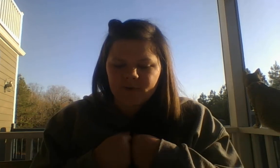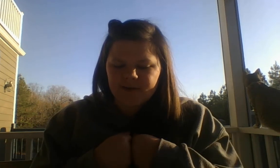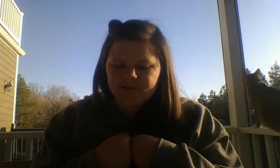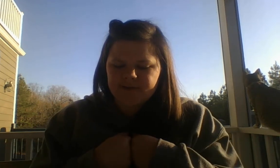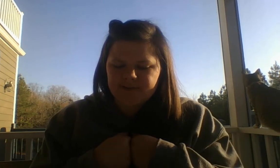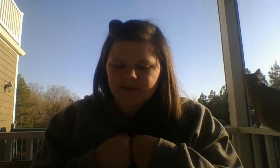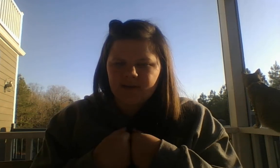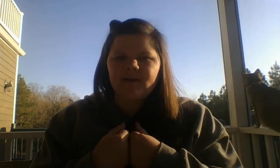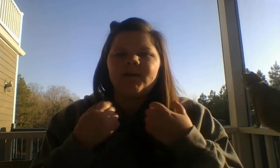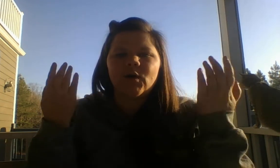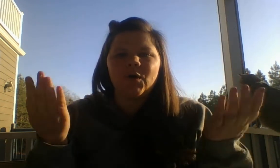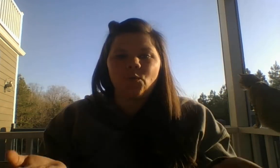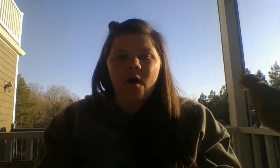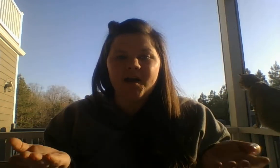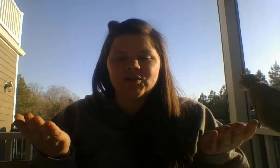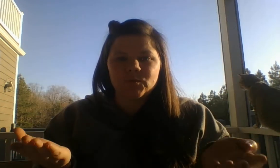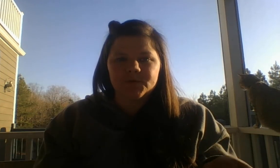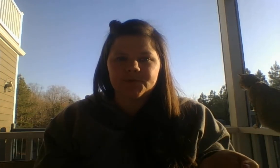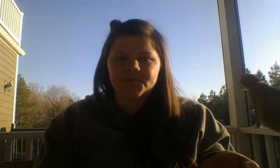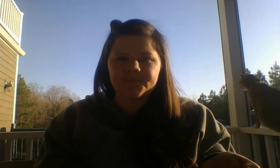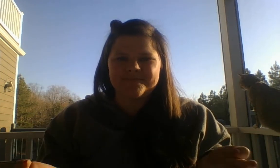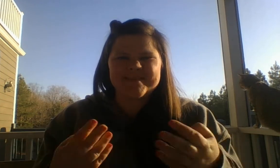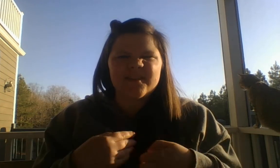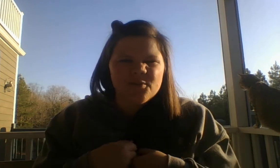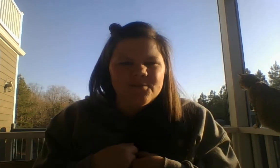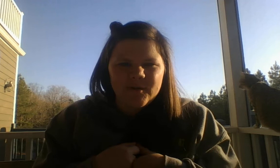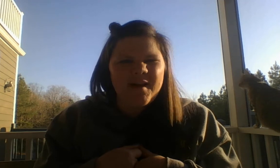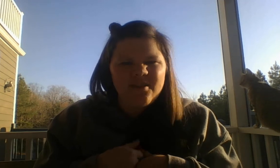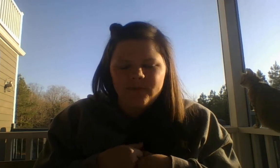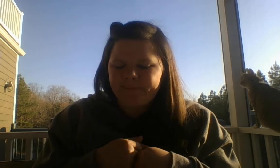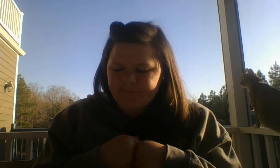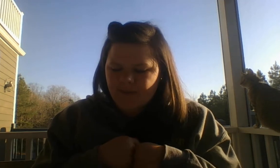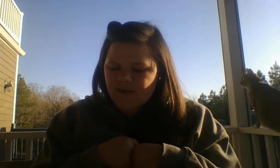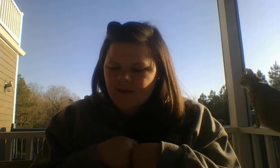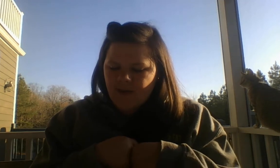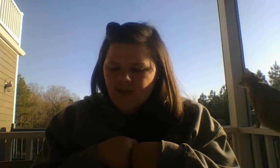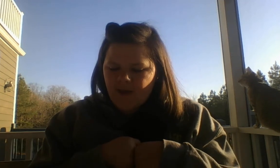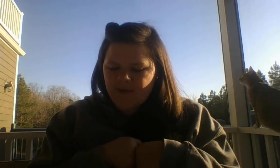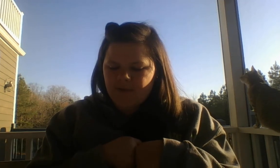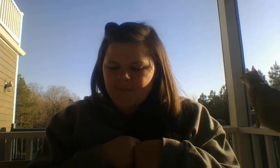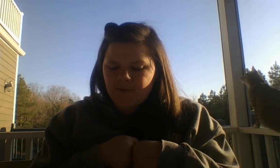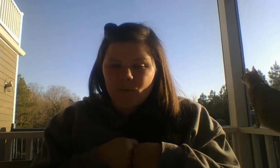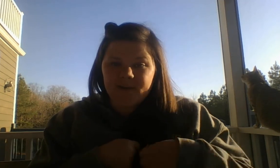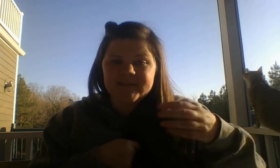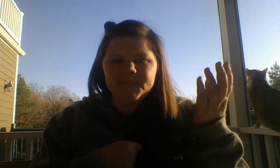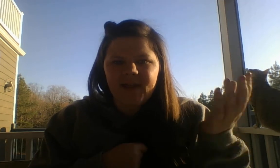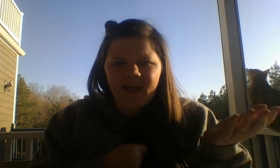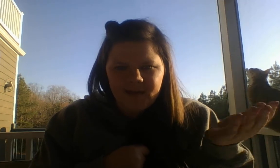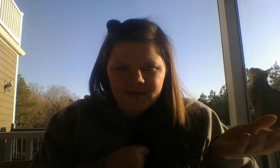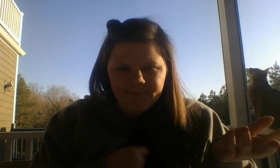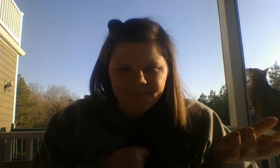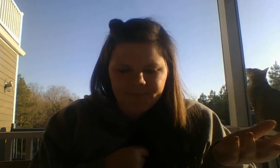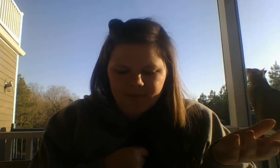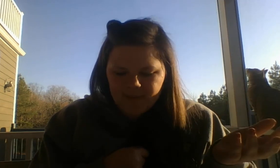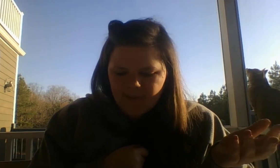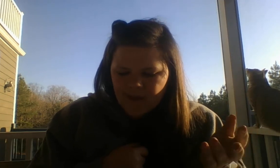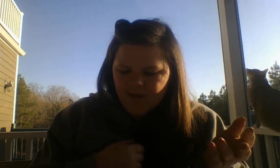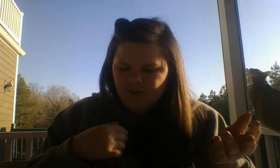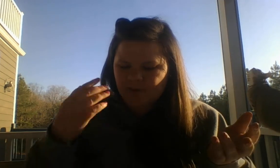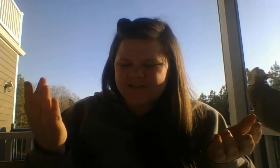word is washroom. It's another word for a bathroom. The word is black. Add the word